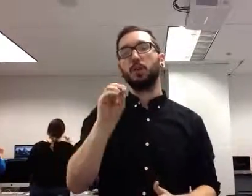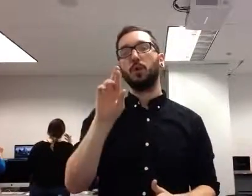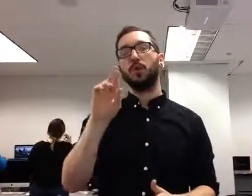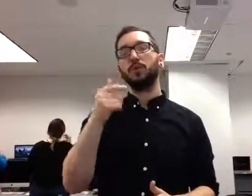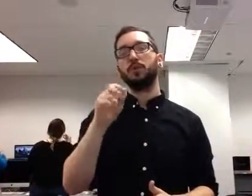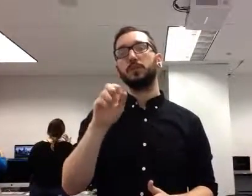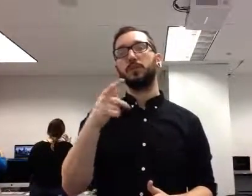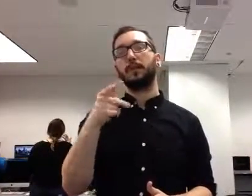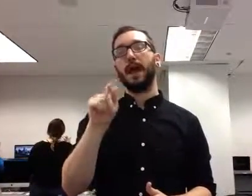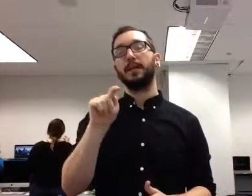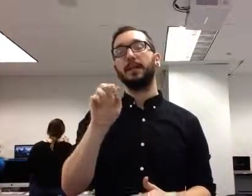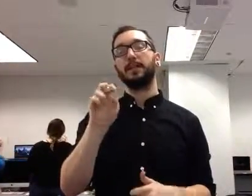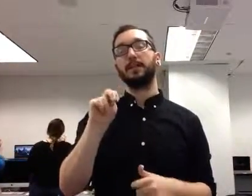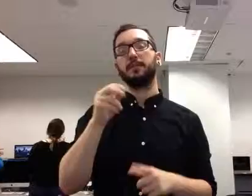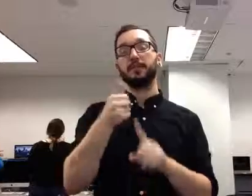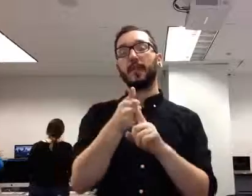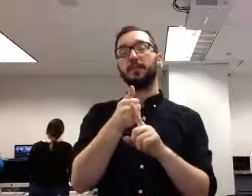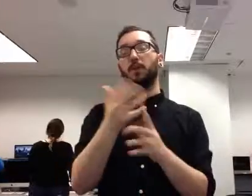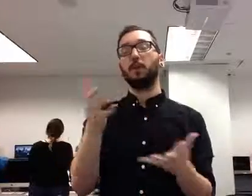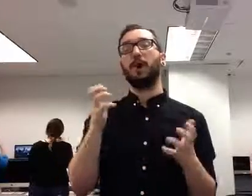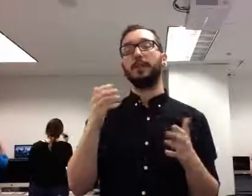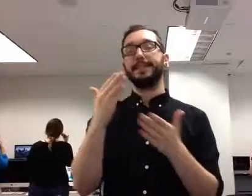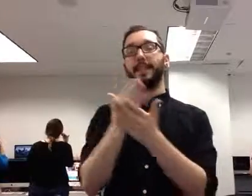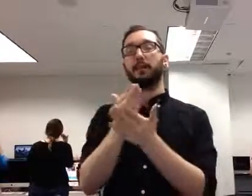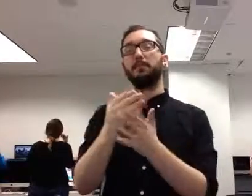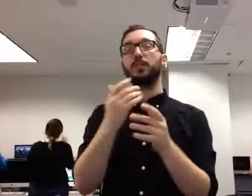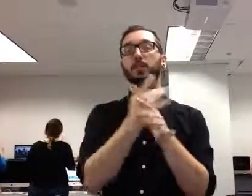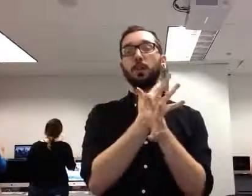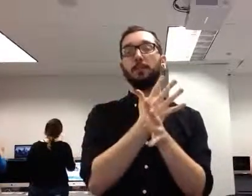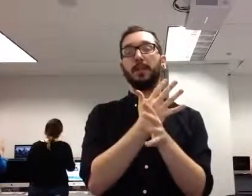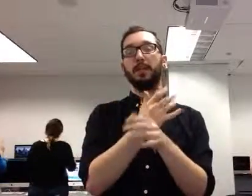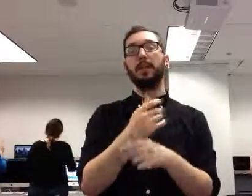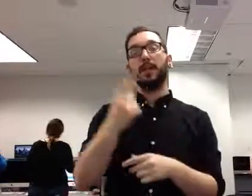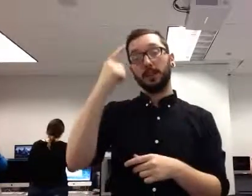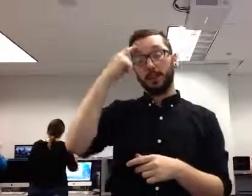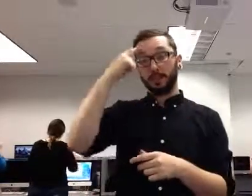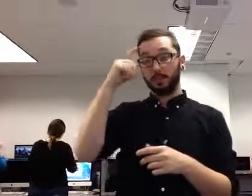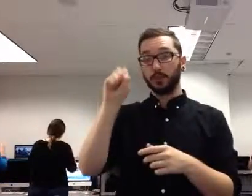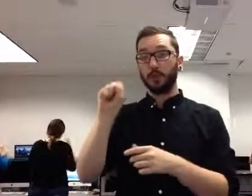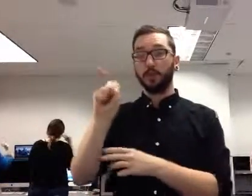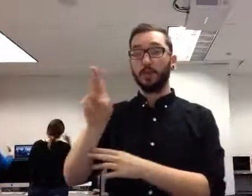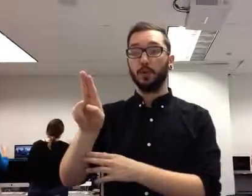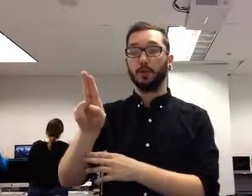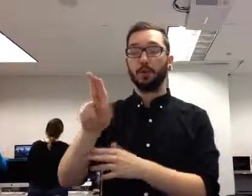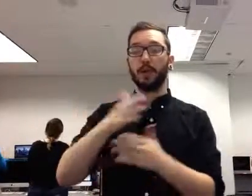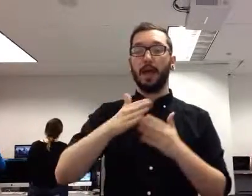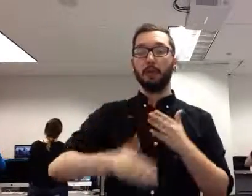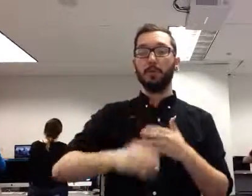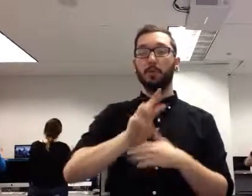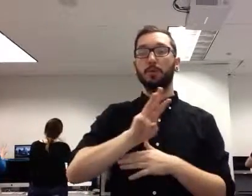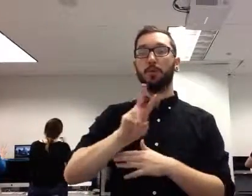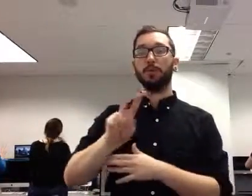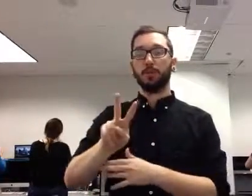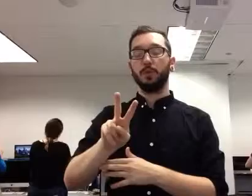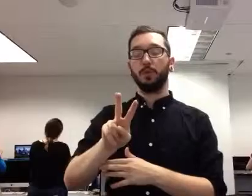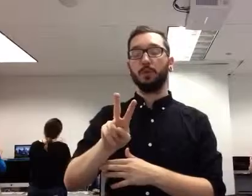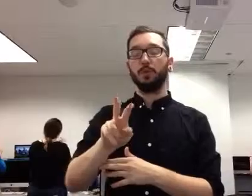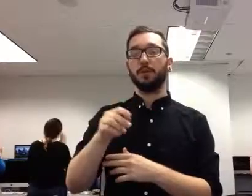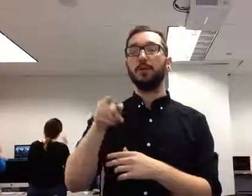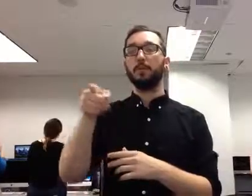Germany. He realized that the Soviet Union was going to be our opponent after World War II, and he would have liked, he kept right on